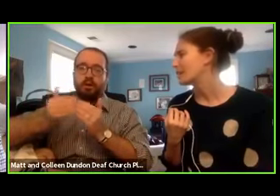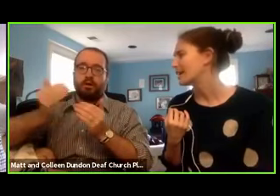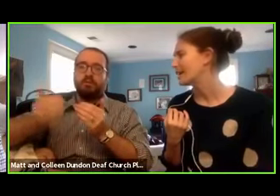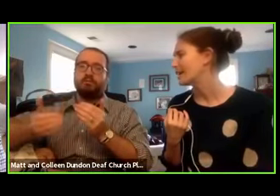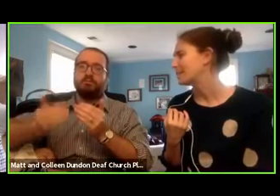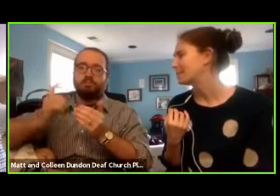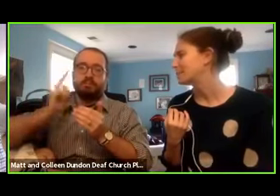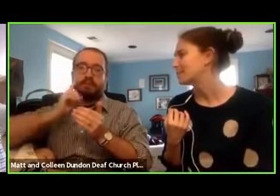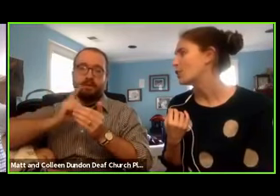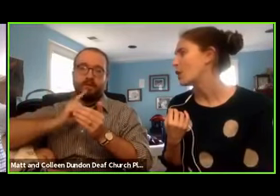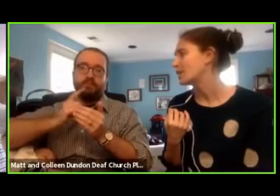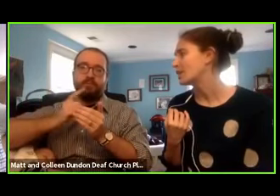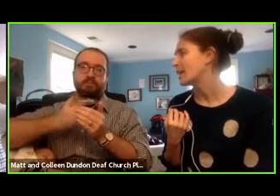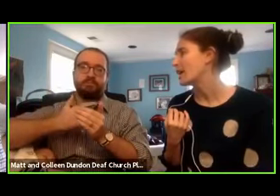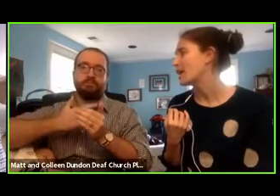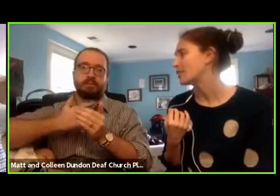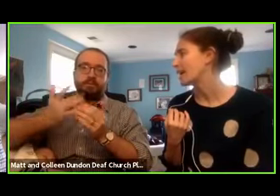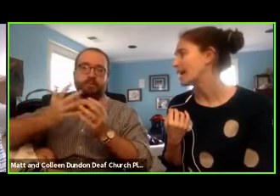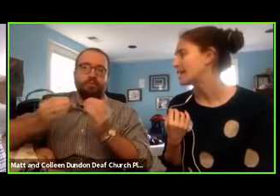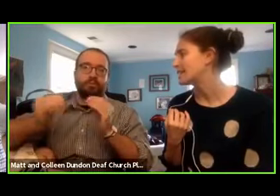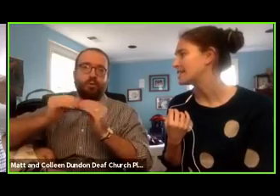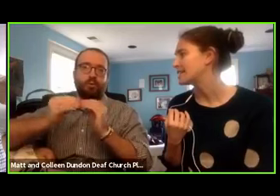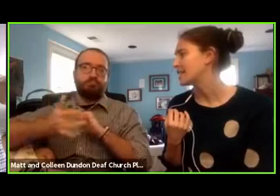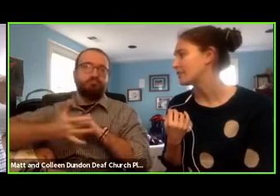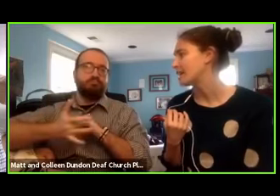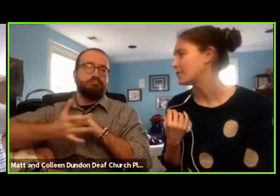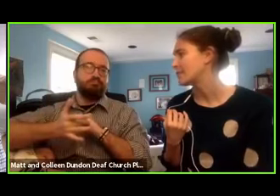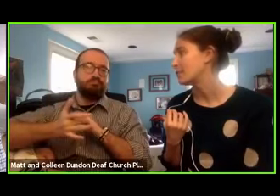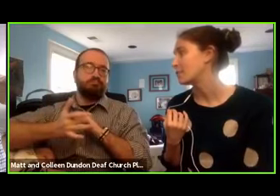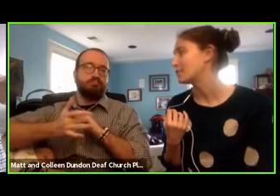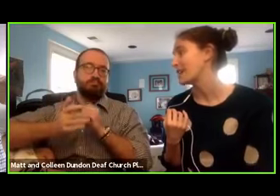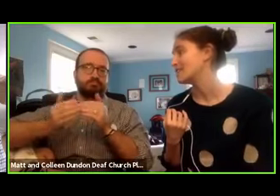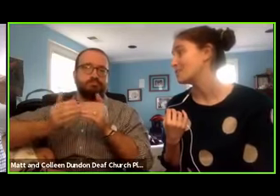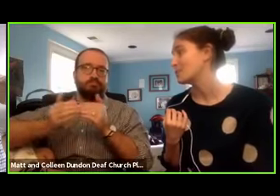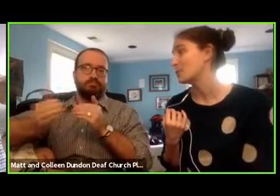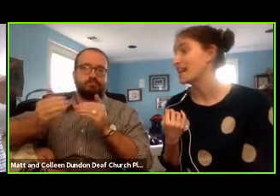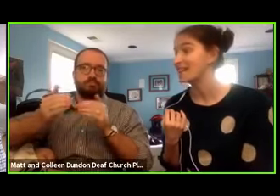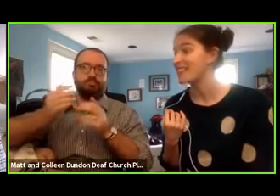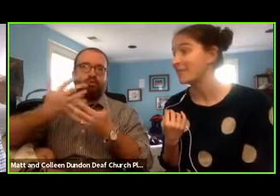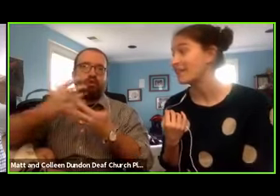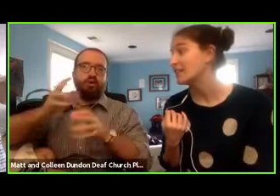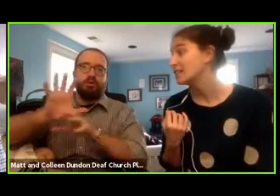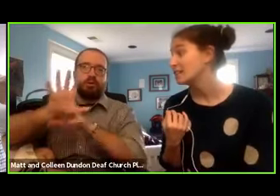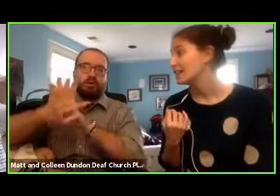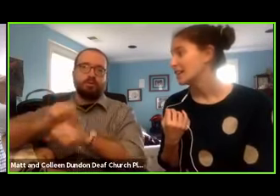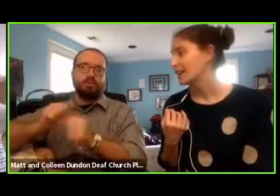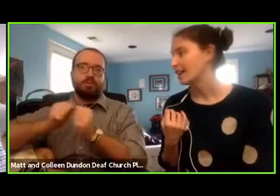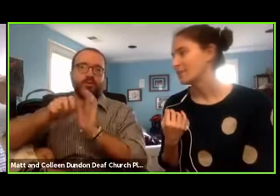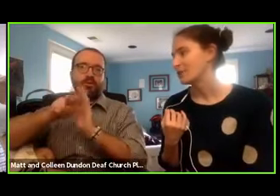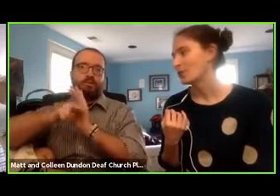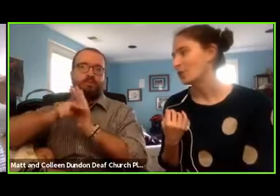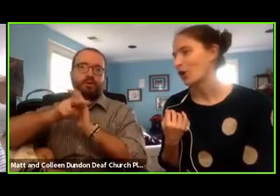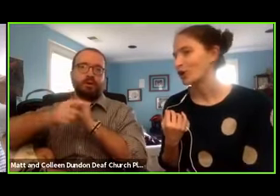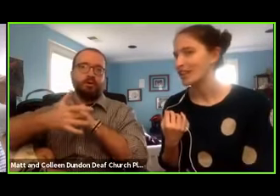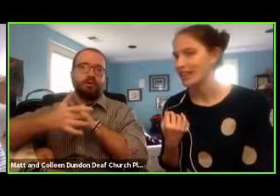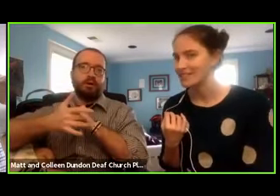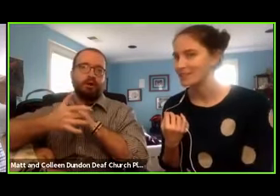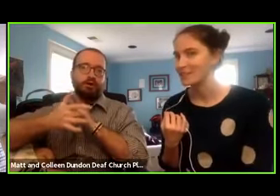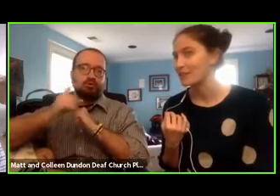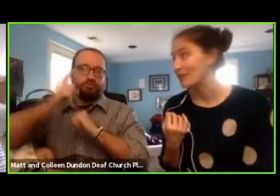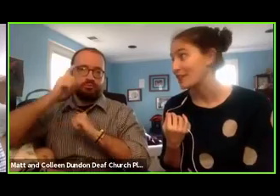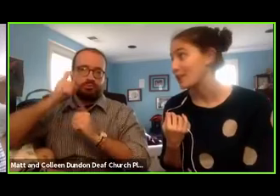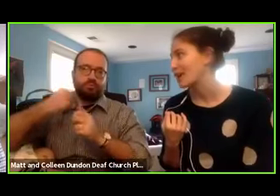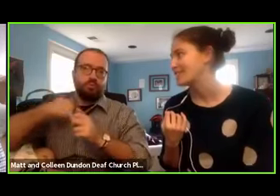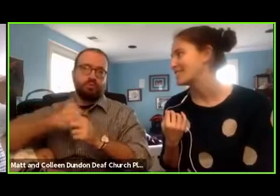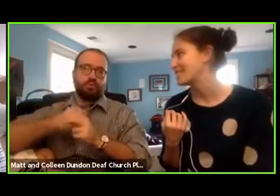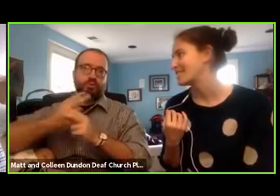just one more, um, you know, on the other hand, deaf, deaf people tend to be more tech savvy. Um, you know, we're already accustomed